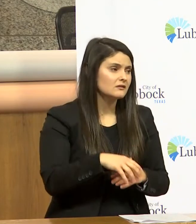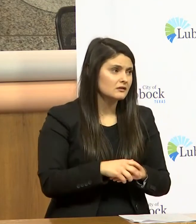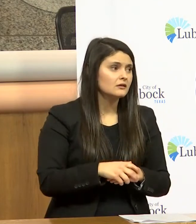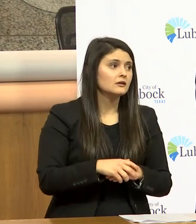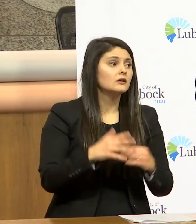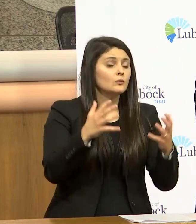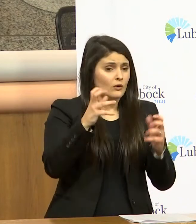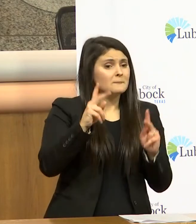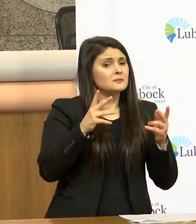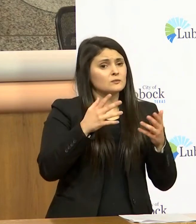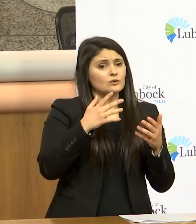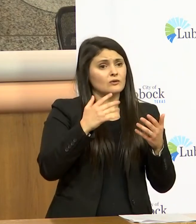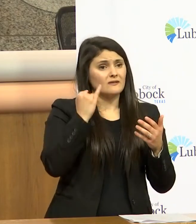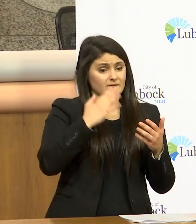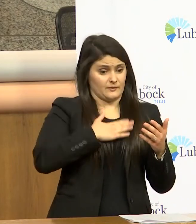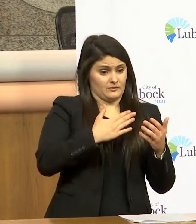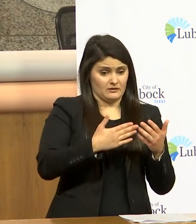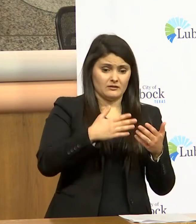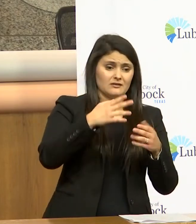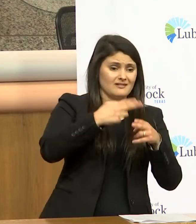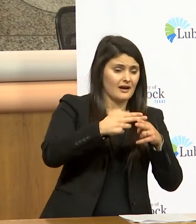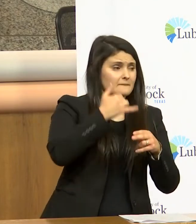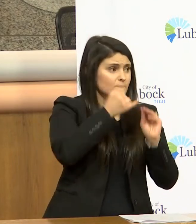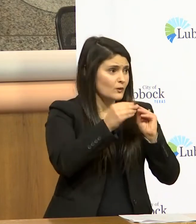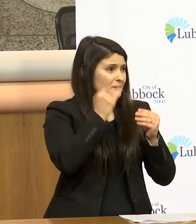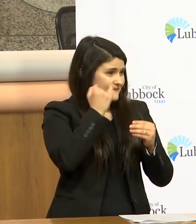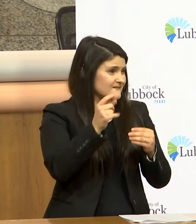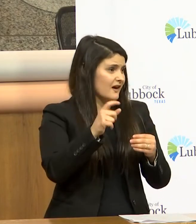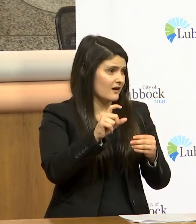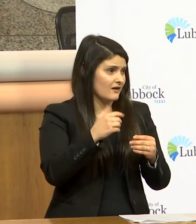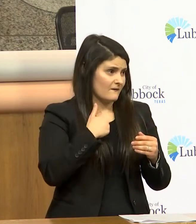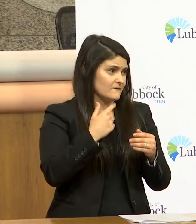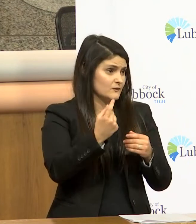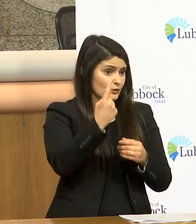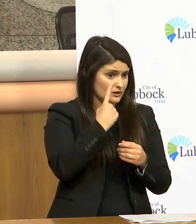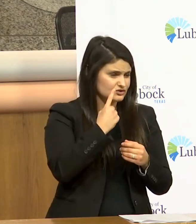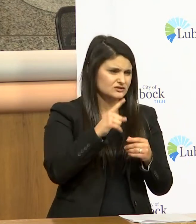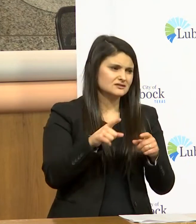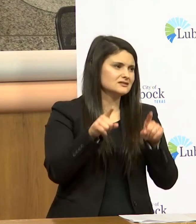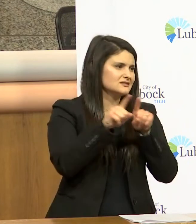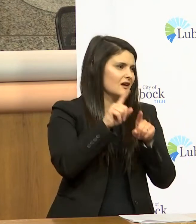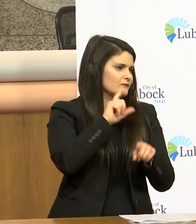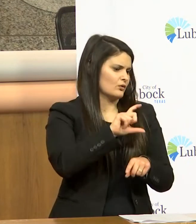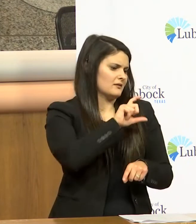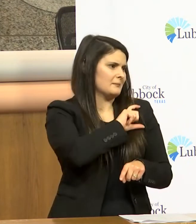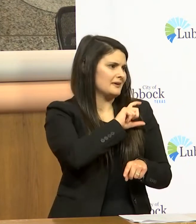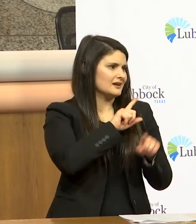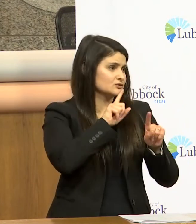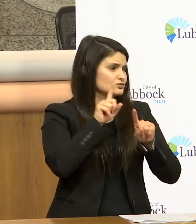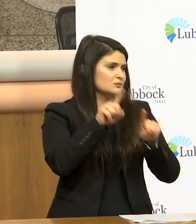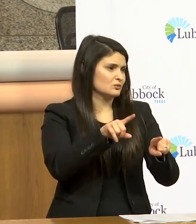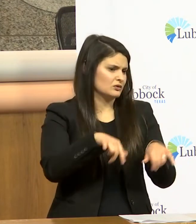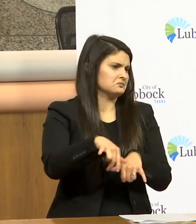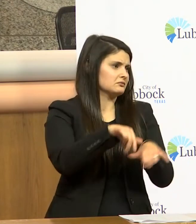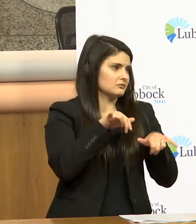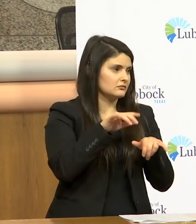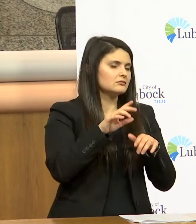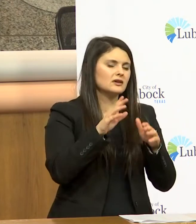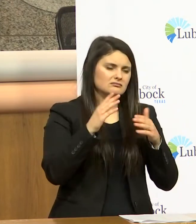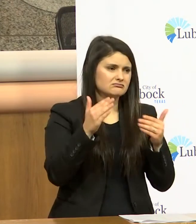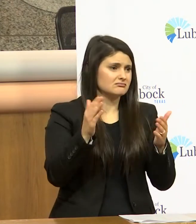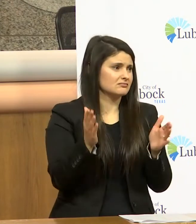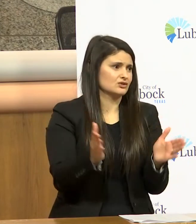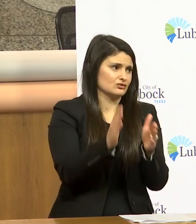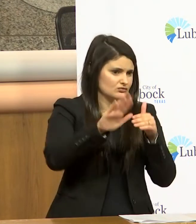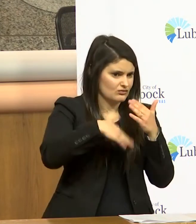to leave us their name and number just if we have a question same thing we would do with a standard police report but no please encourage all of them